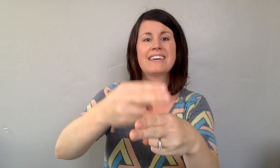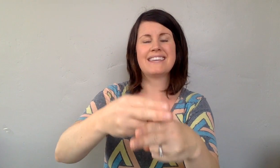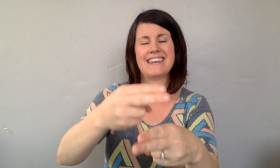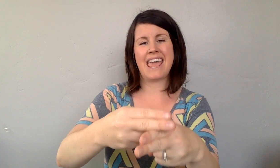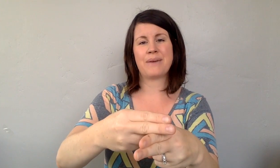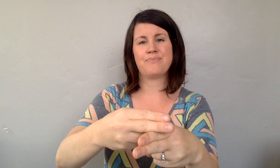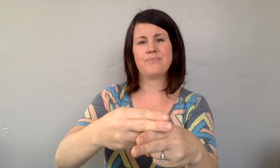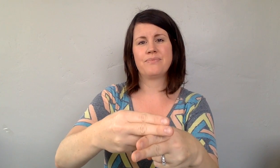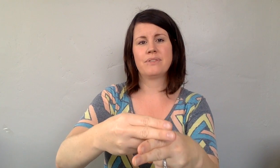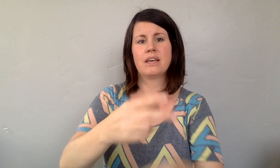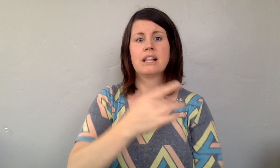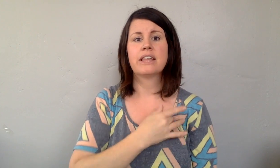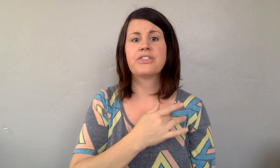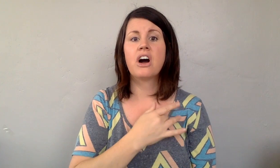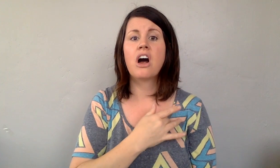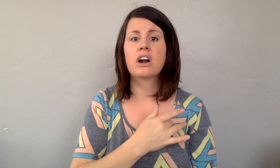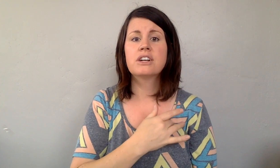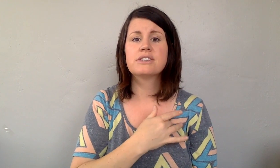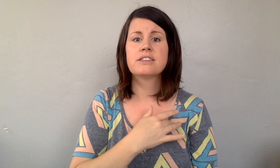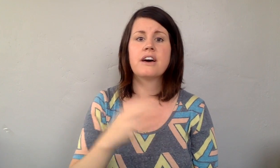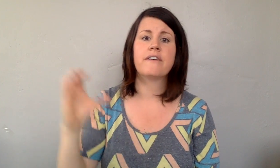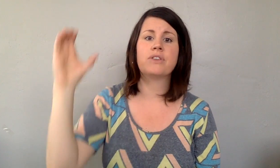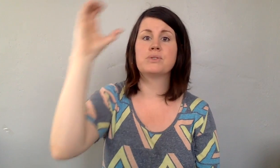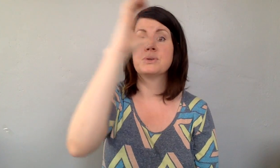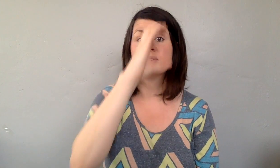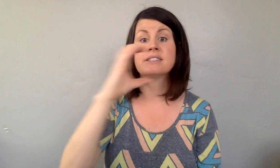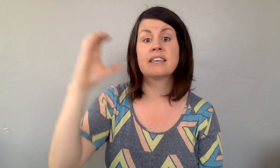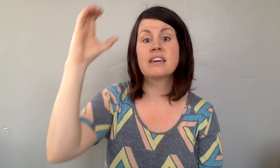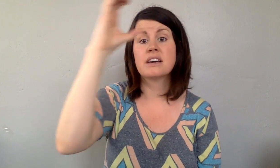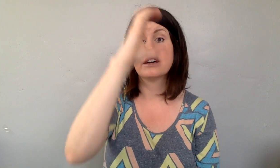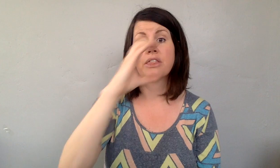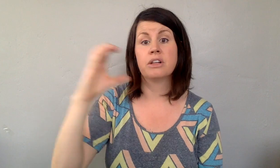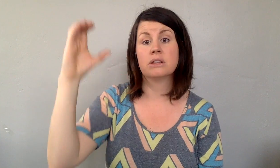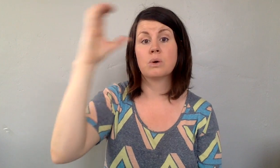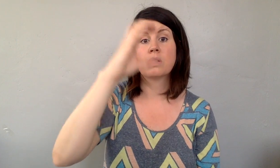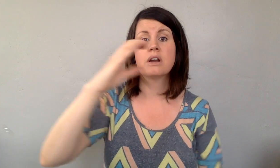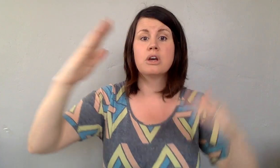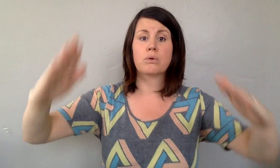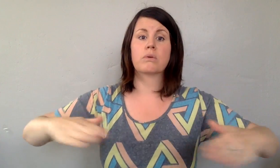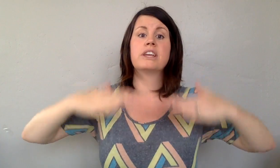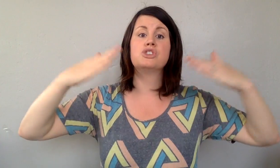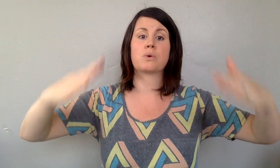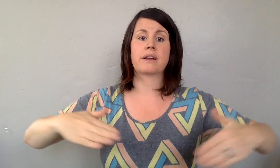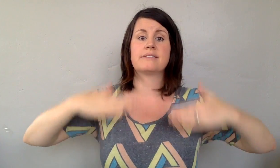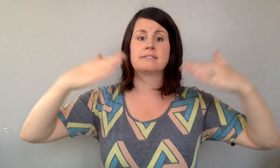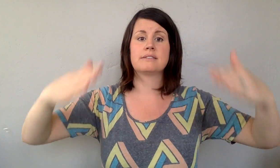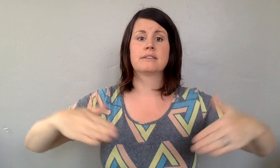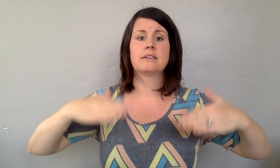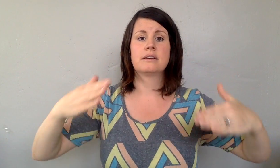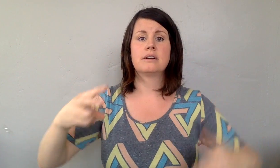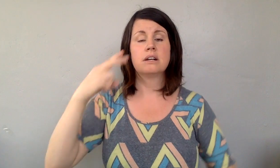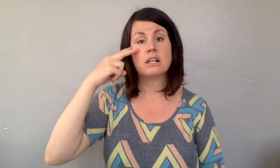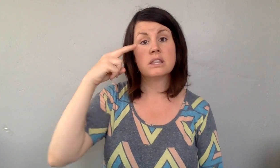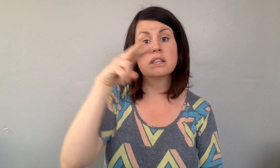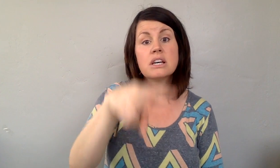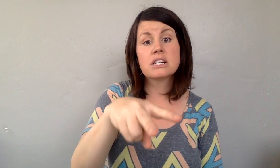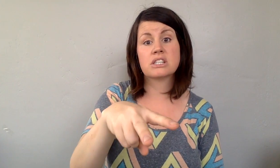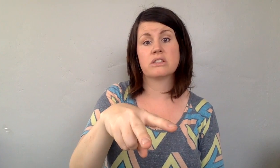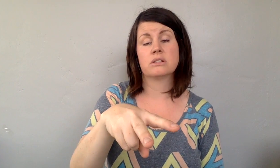name. Let the hearts of those who seek the Lord rejoice. Look to the